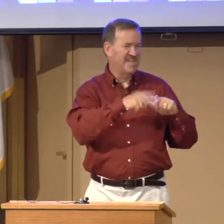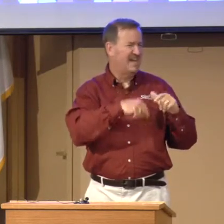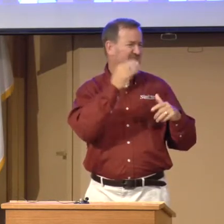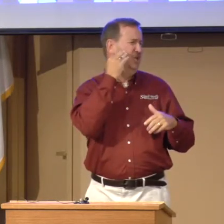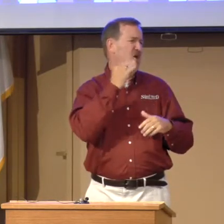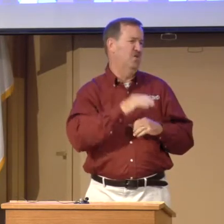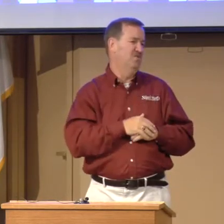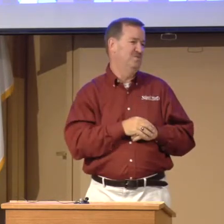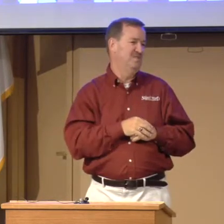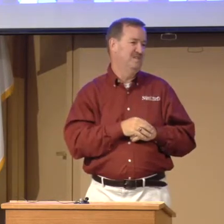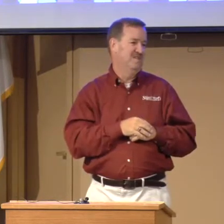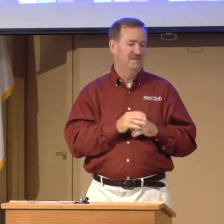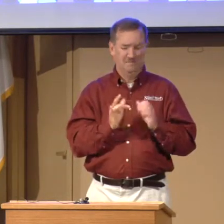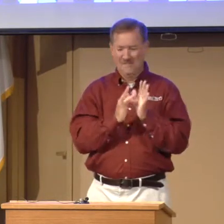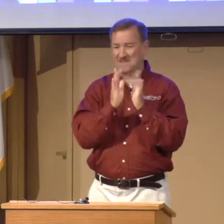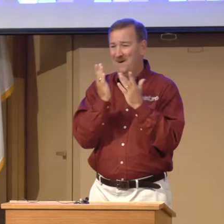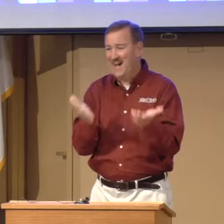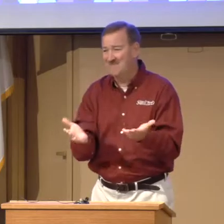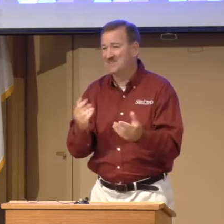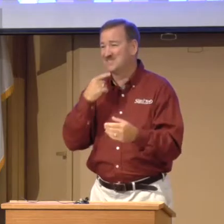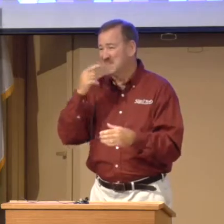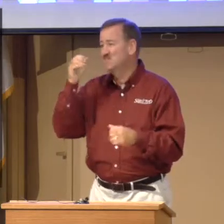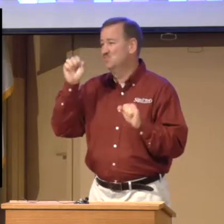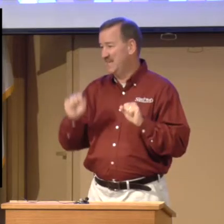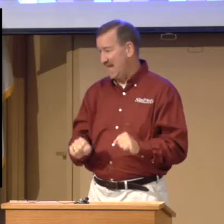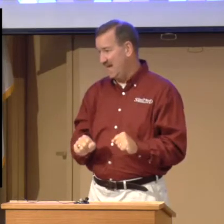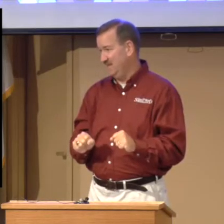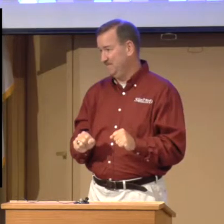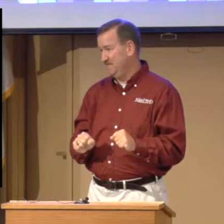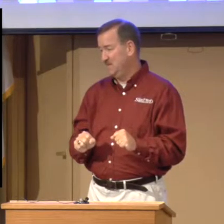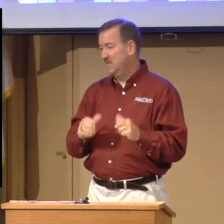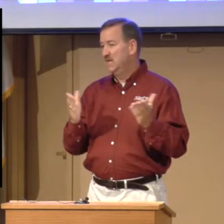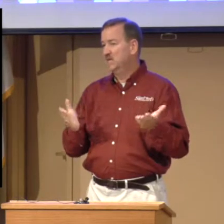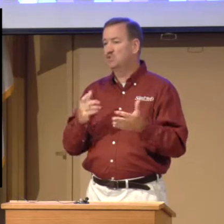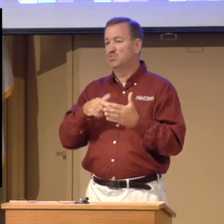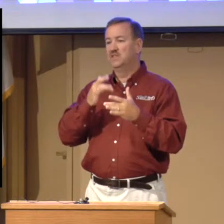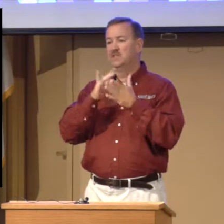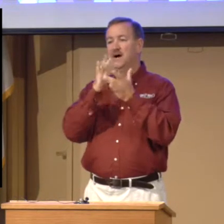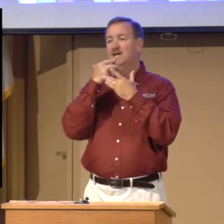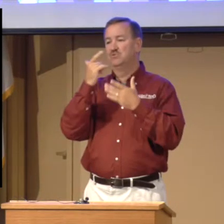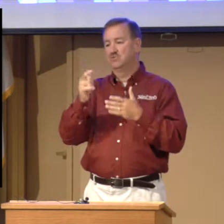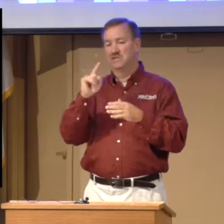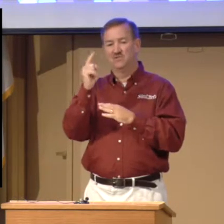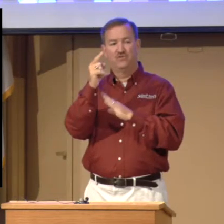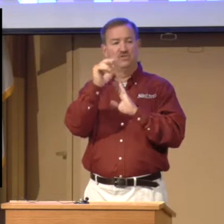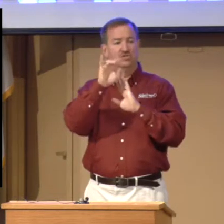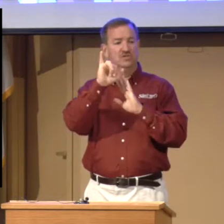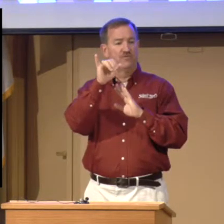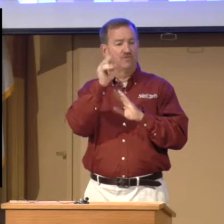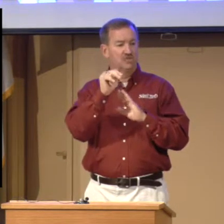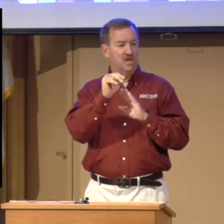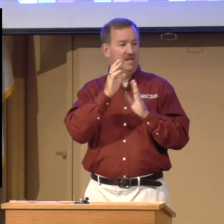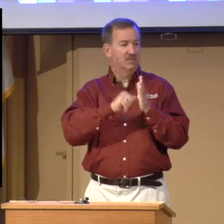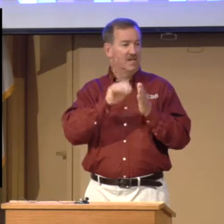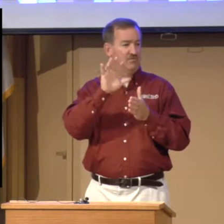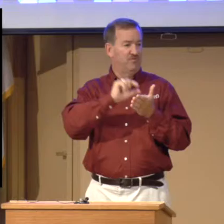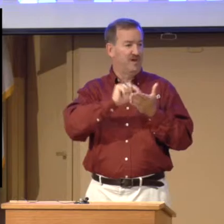cannot know. But the Bible says we can. Here's what the Bible says. 1 John 5,